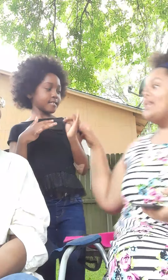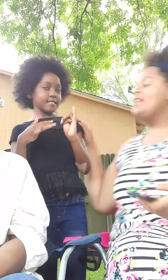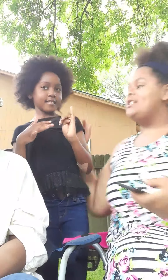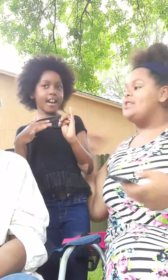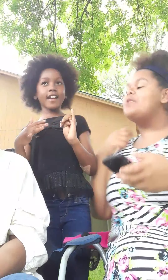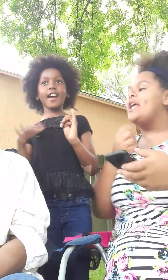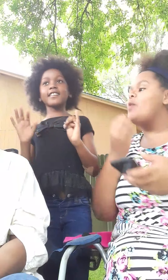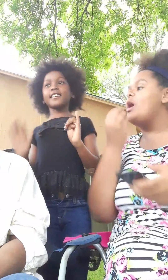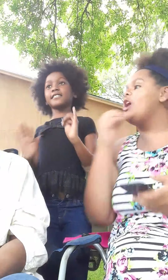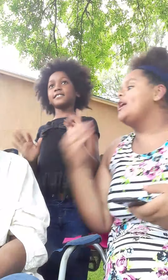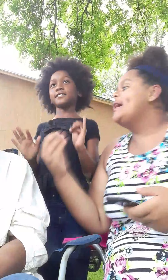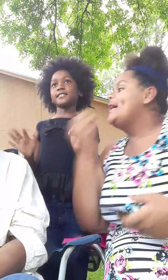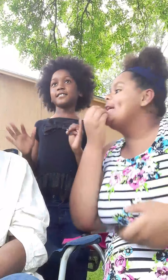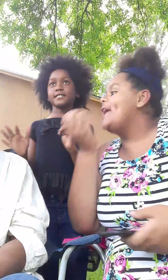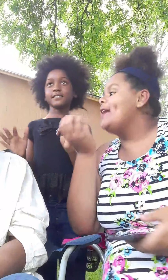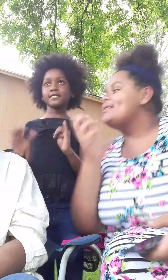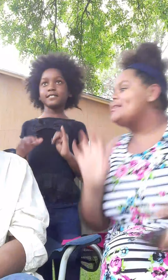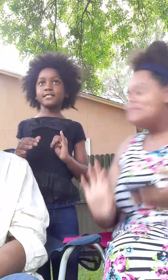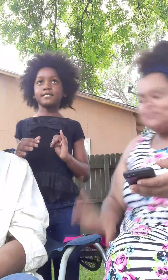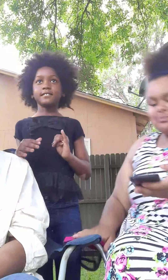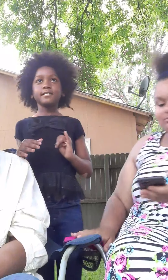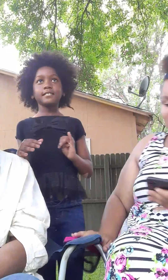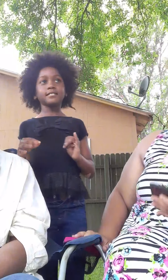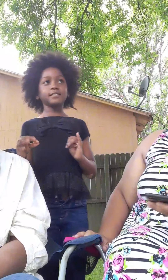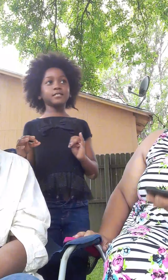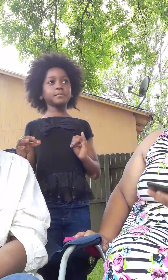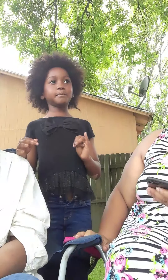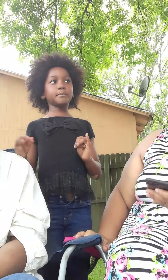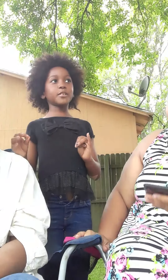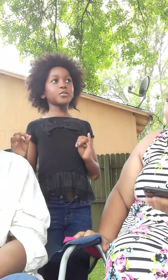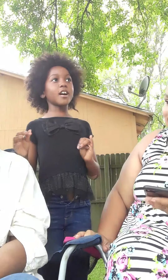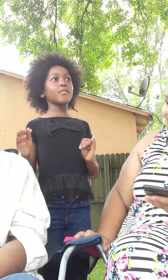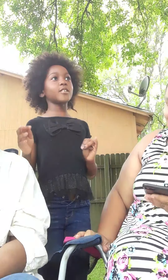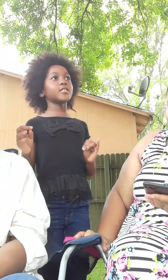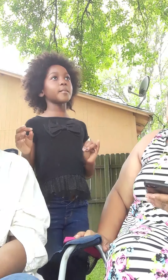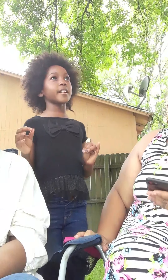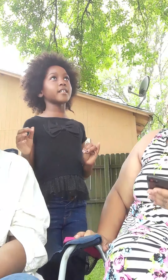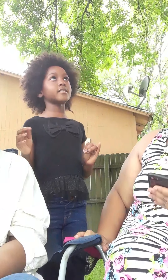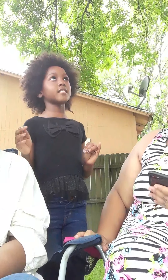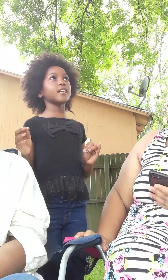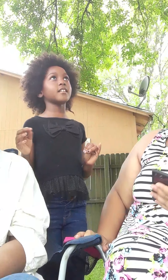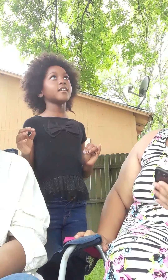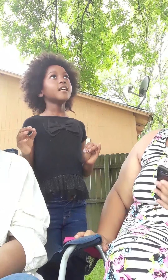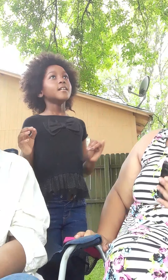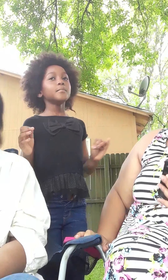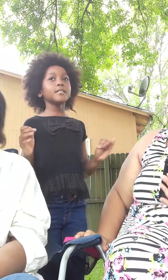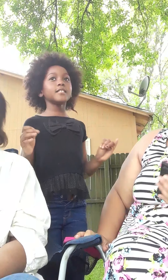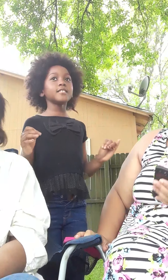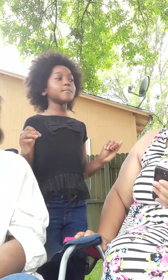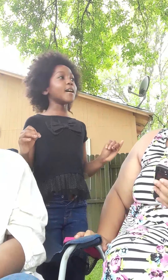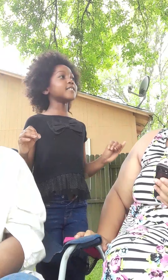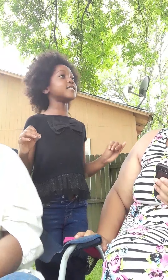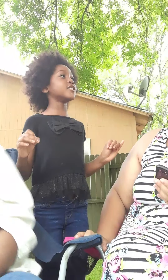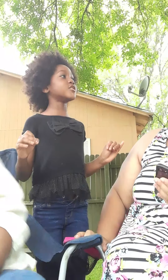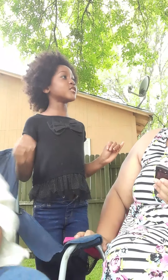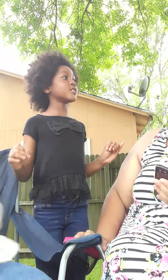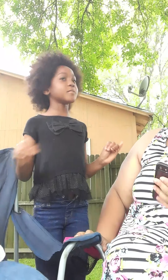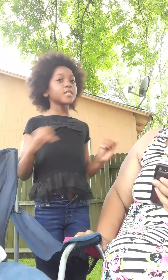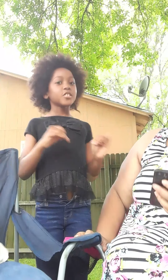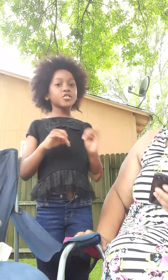i i word yet there's one time i got sad this my teacher she